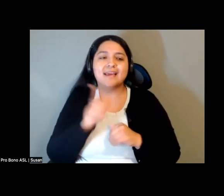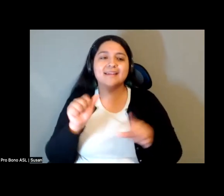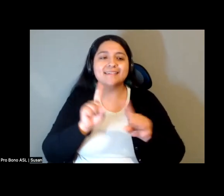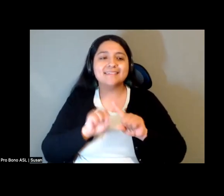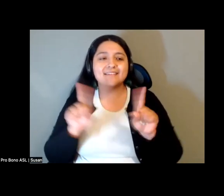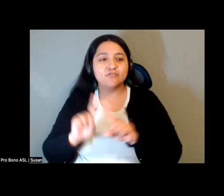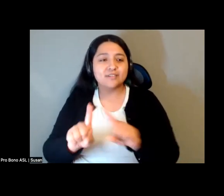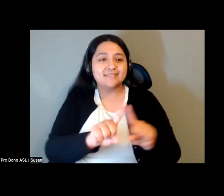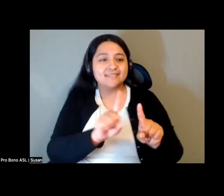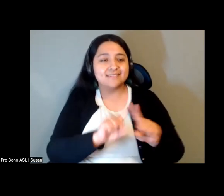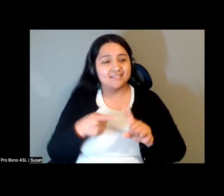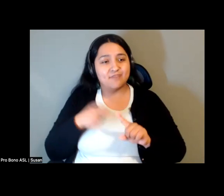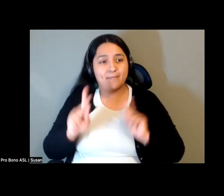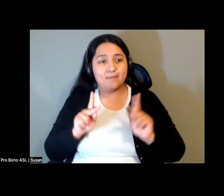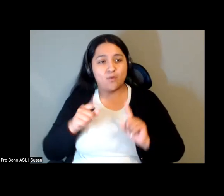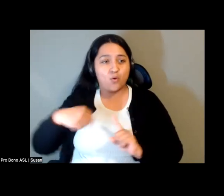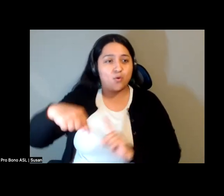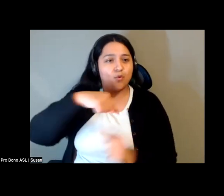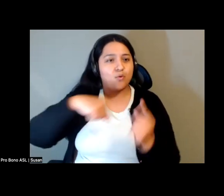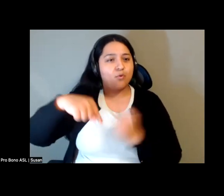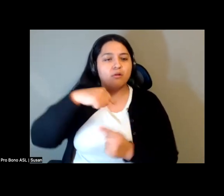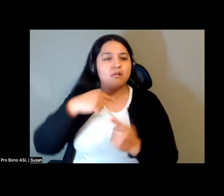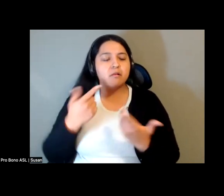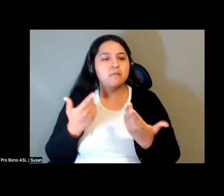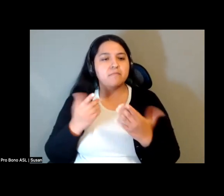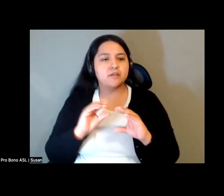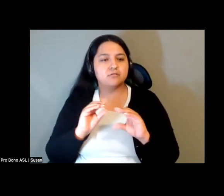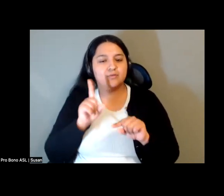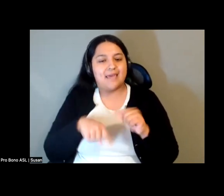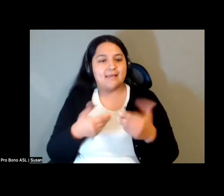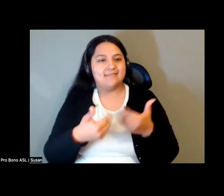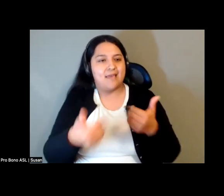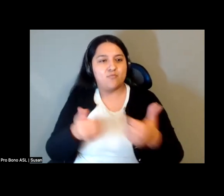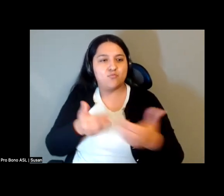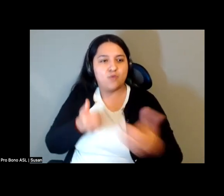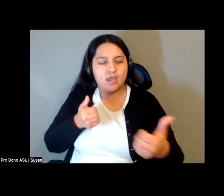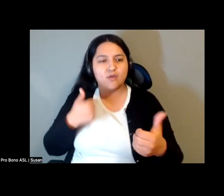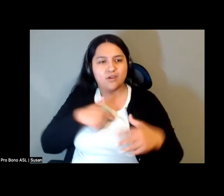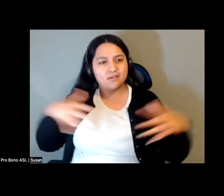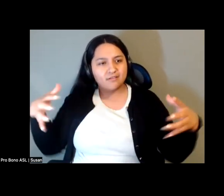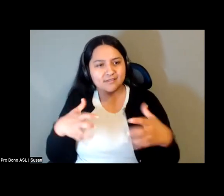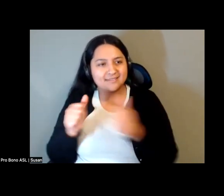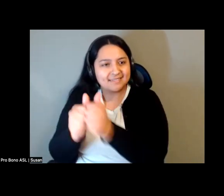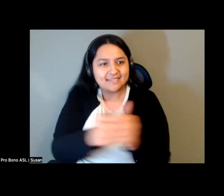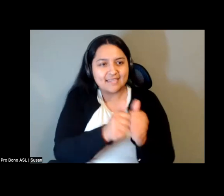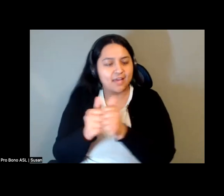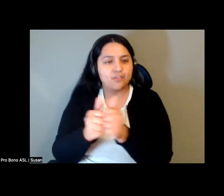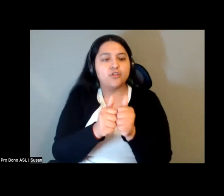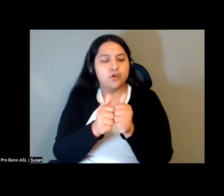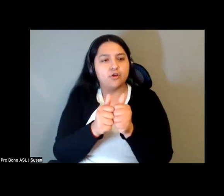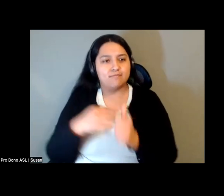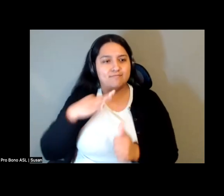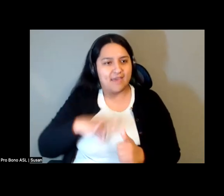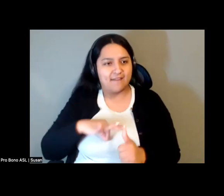inseparable, that each brings something vital to the cultivation of the whole, and that even with